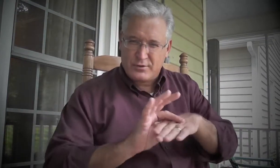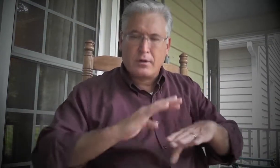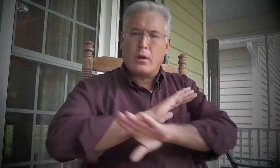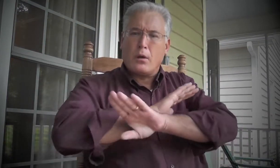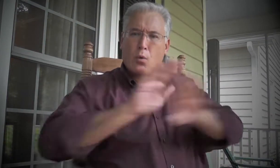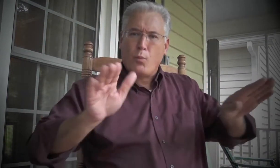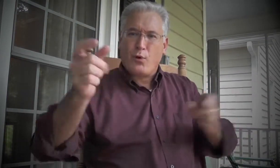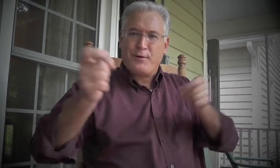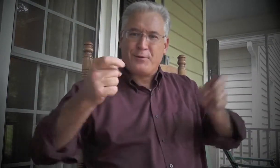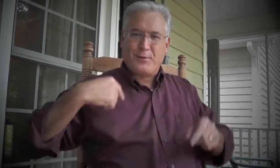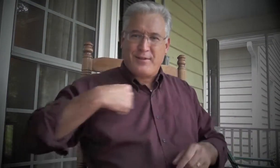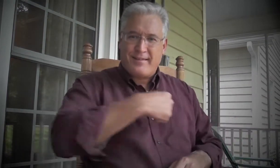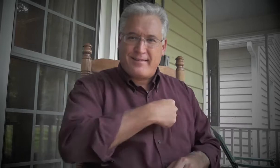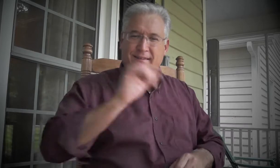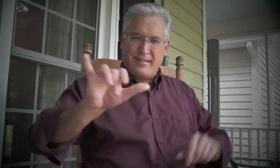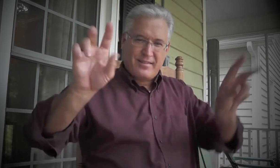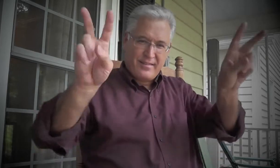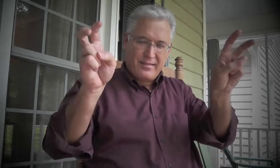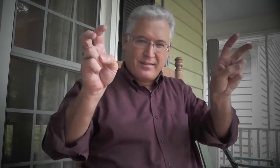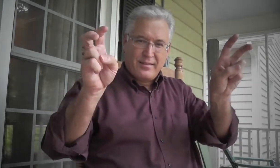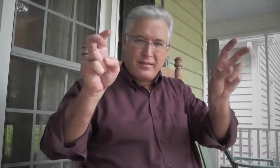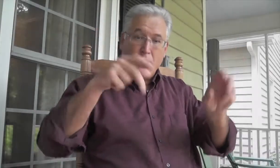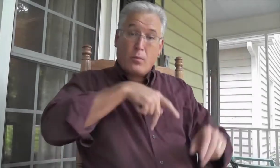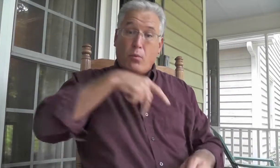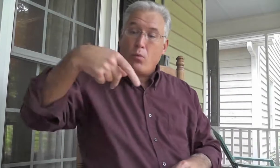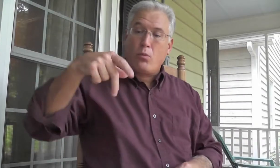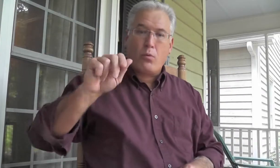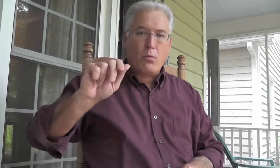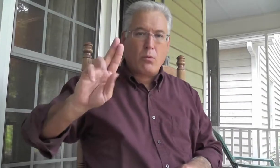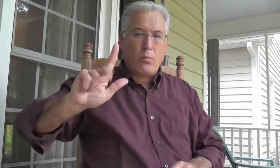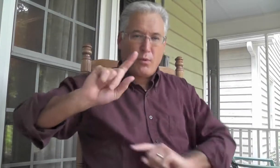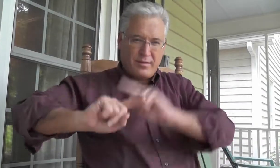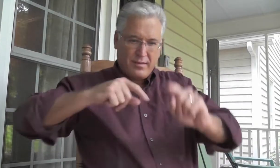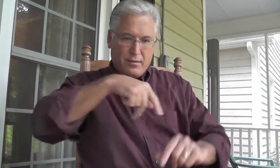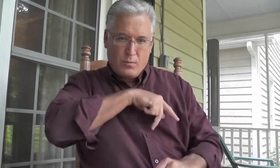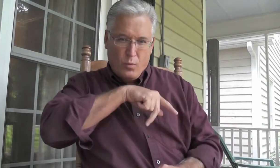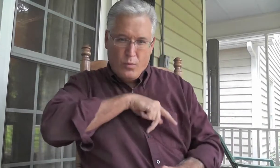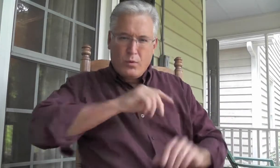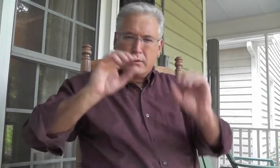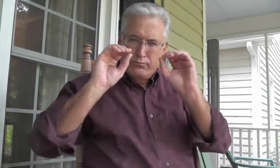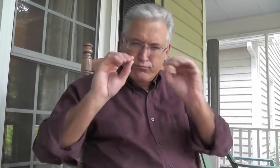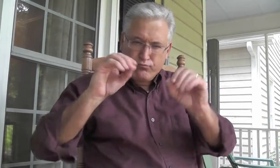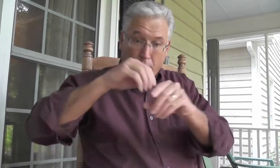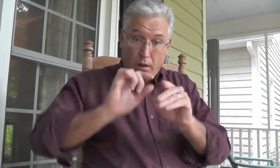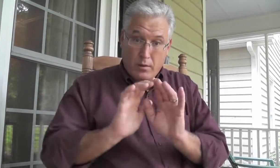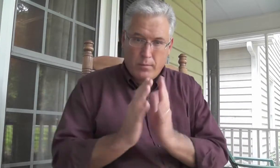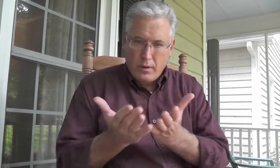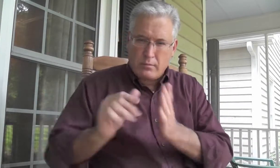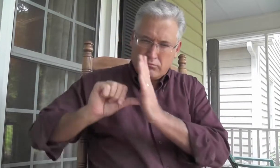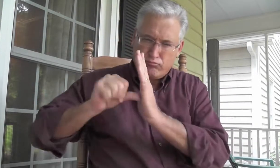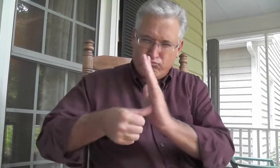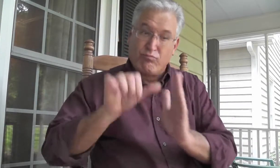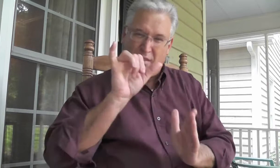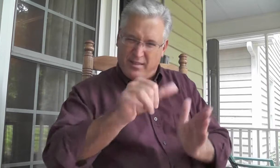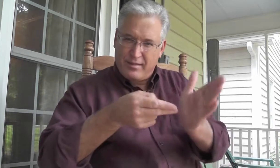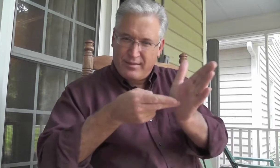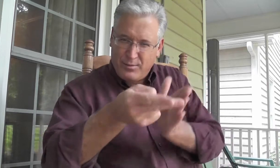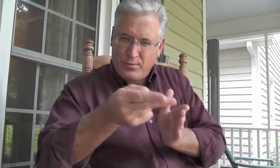of our flesh rule us no more. Now, Paul, this is a sign for Paul. He teaches in the Bible. He